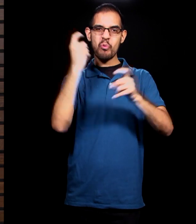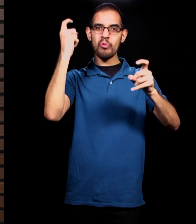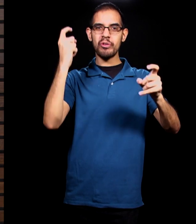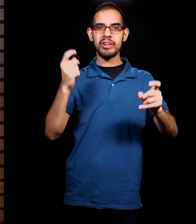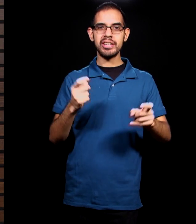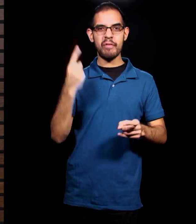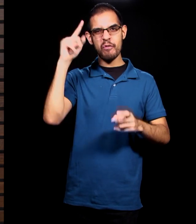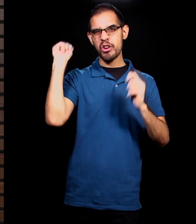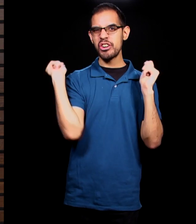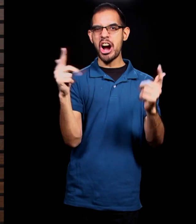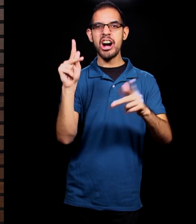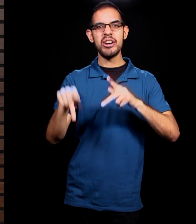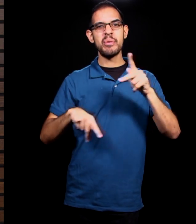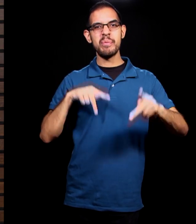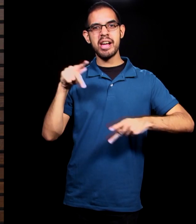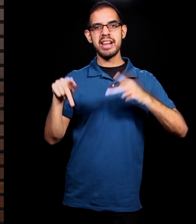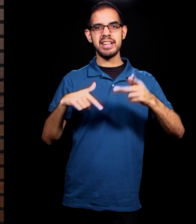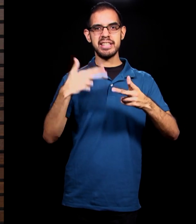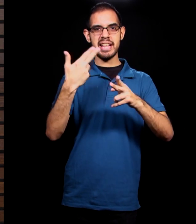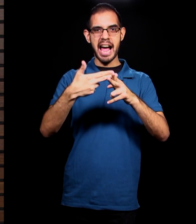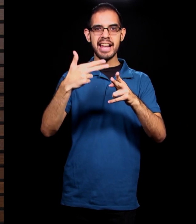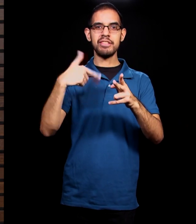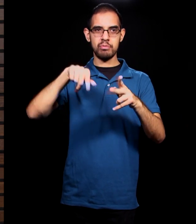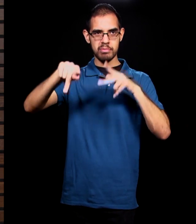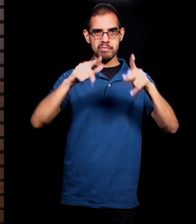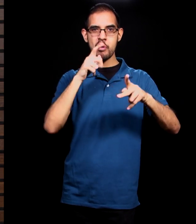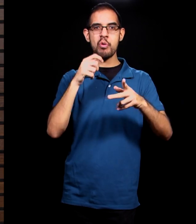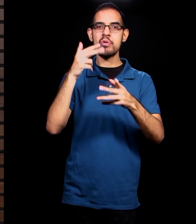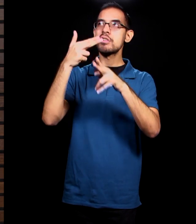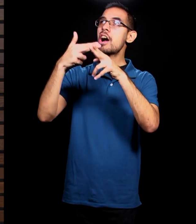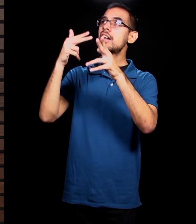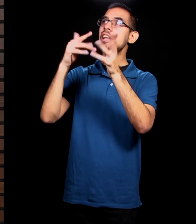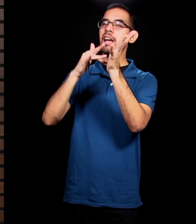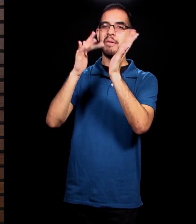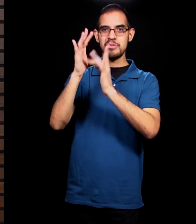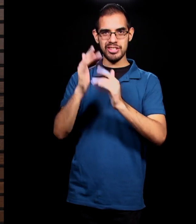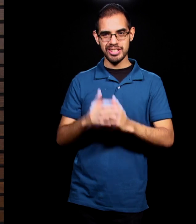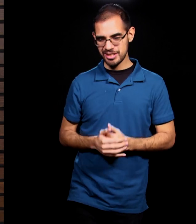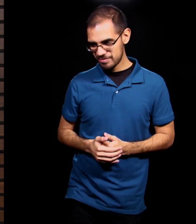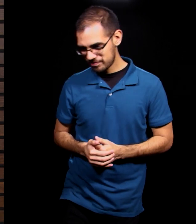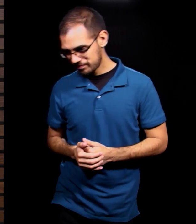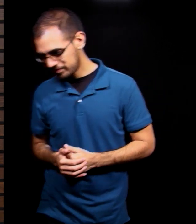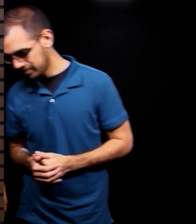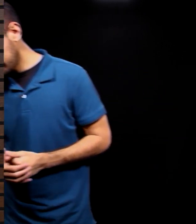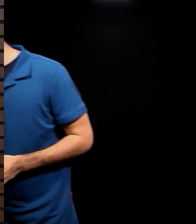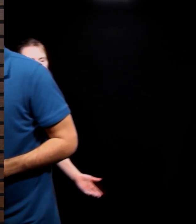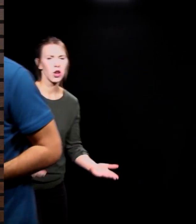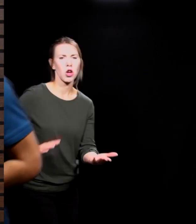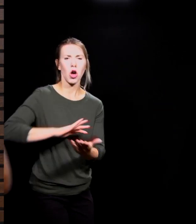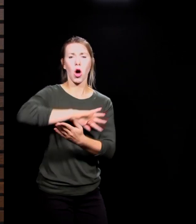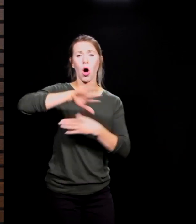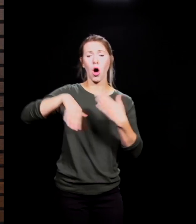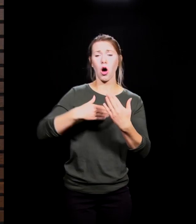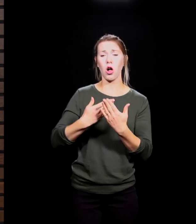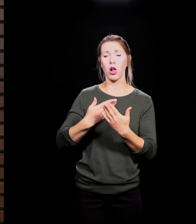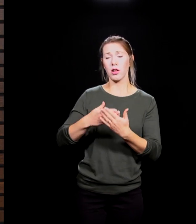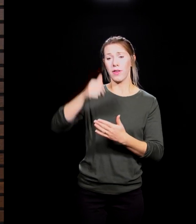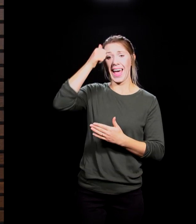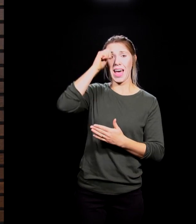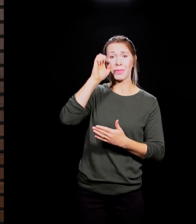all those who would call upon the name of Jesus. All of the descendants of Adam and Eve could call upon the name of the Redeemer, Jesus